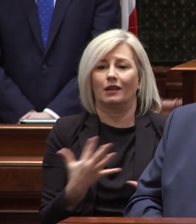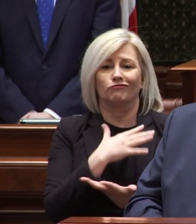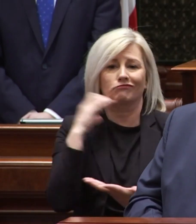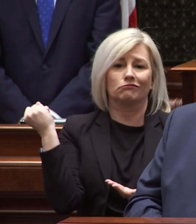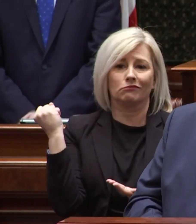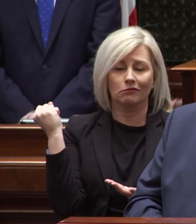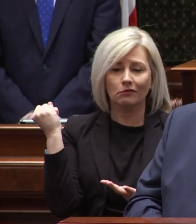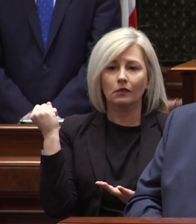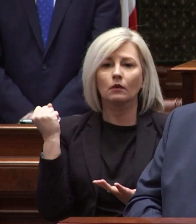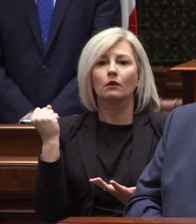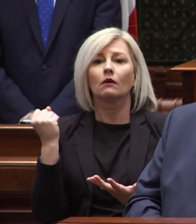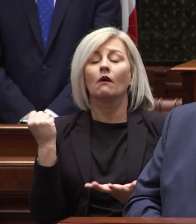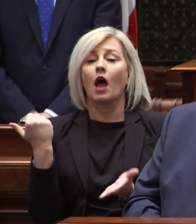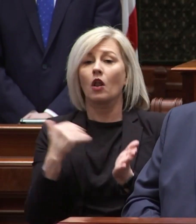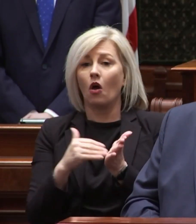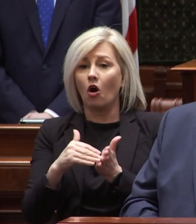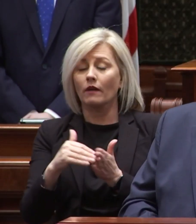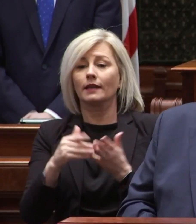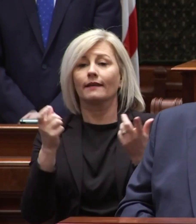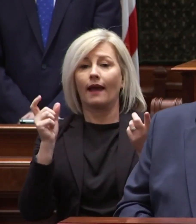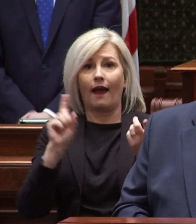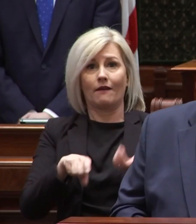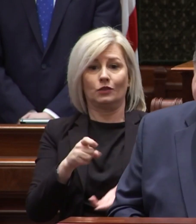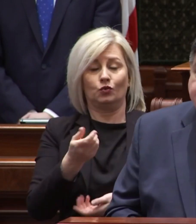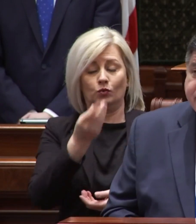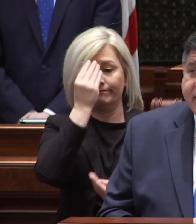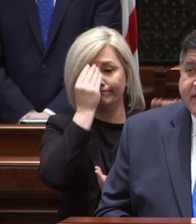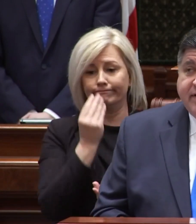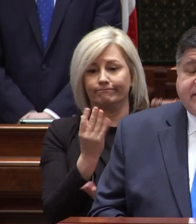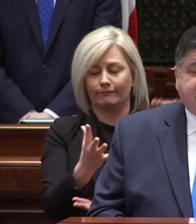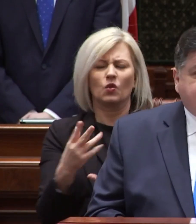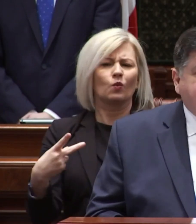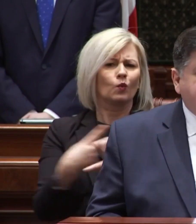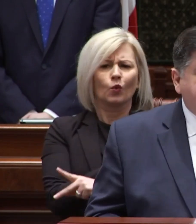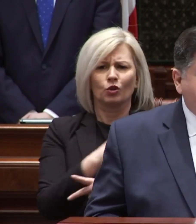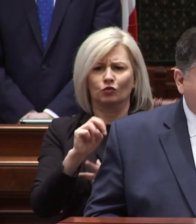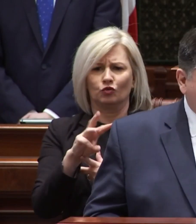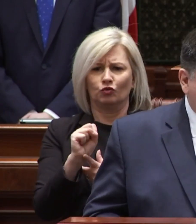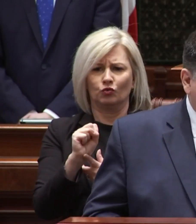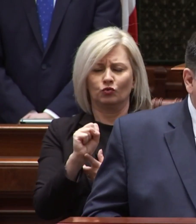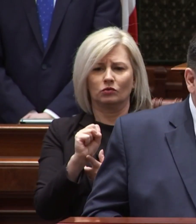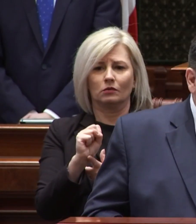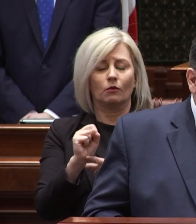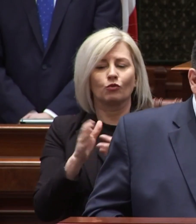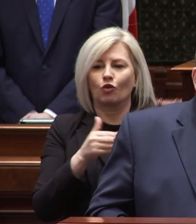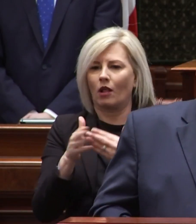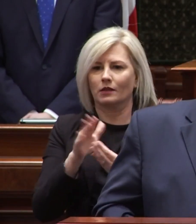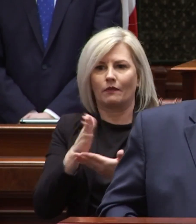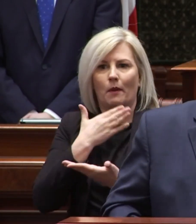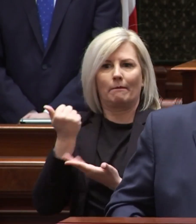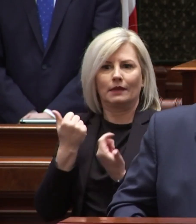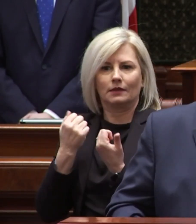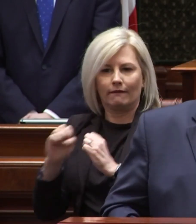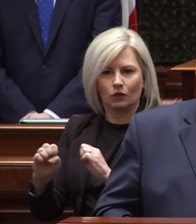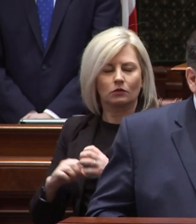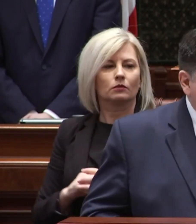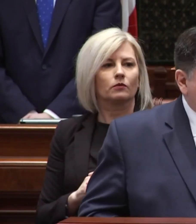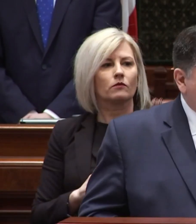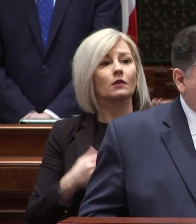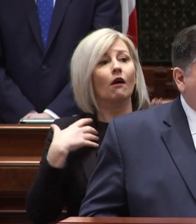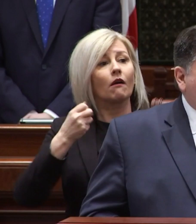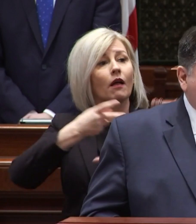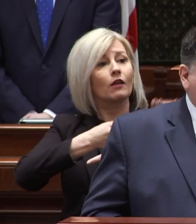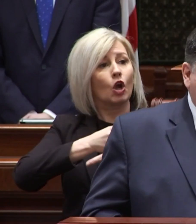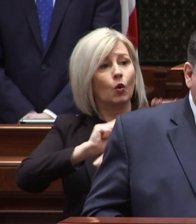and too often having to deliver the worst possible news despite their best efforts our health care